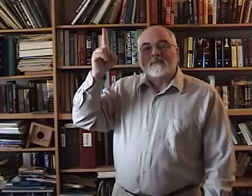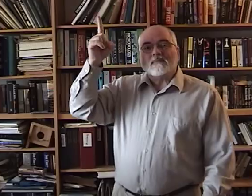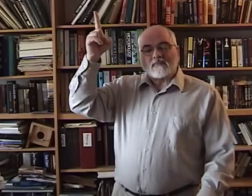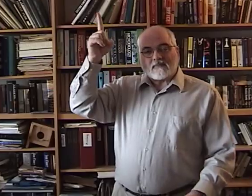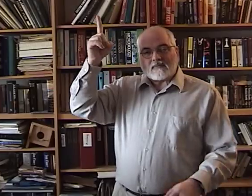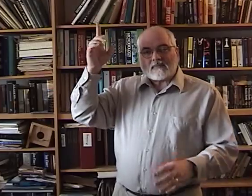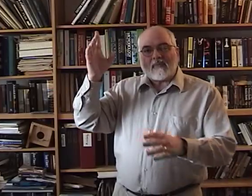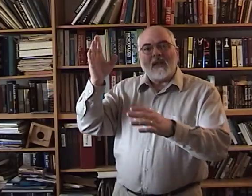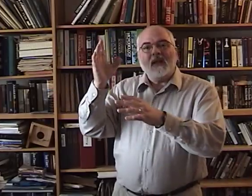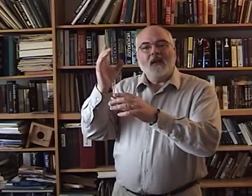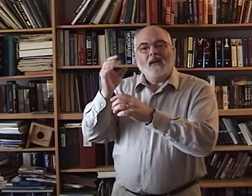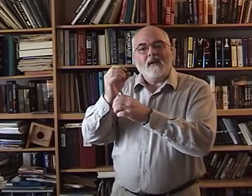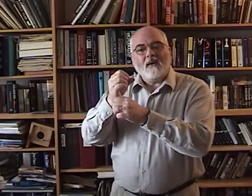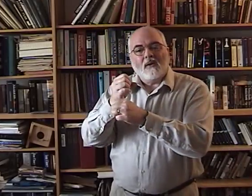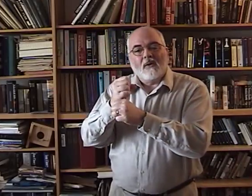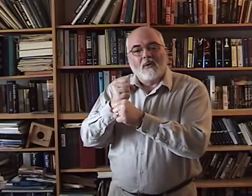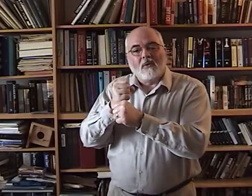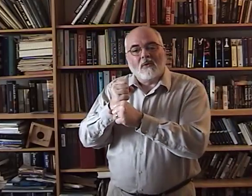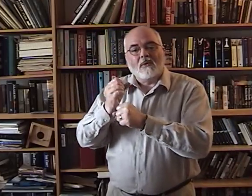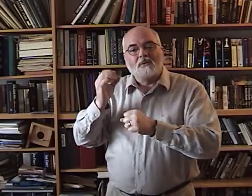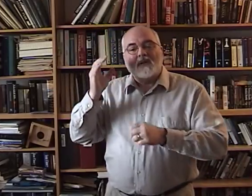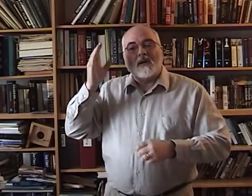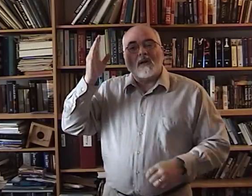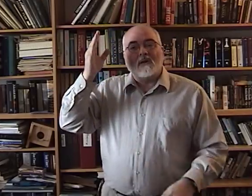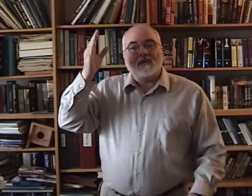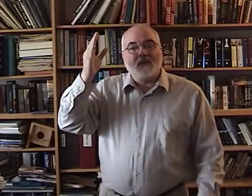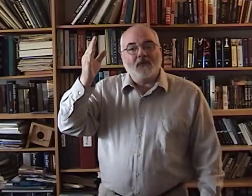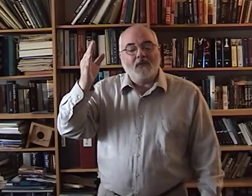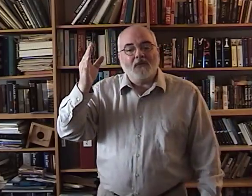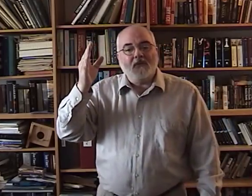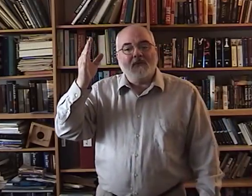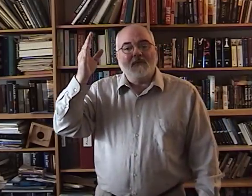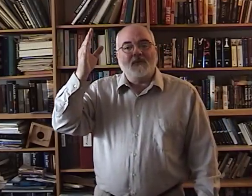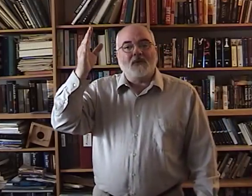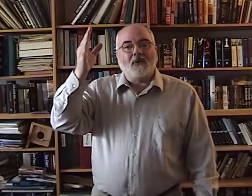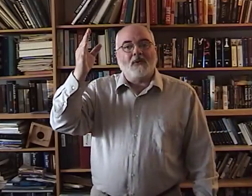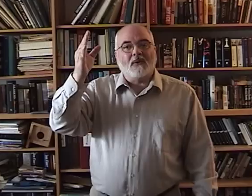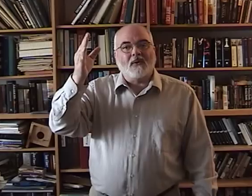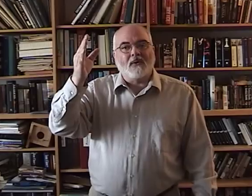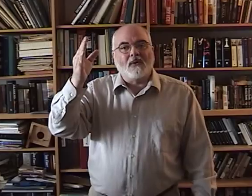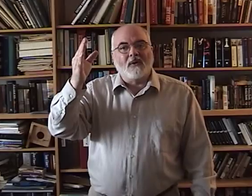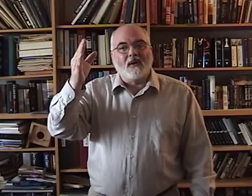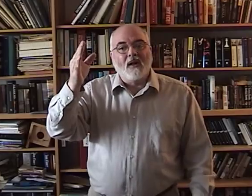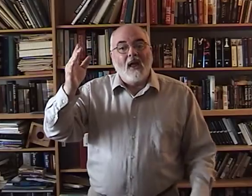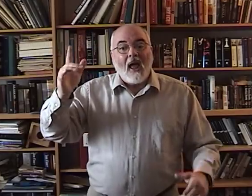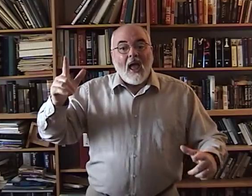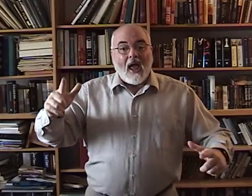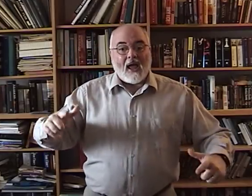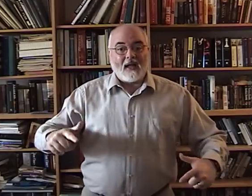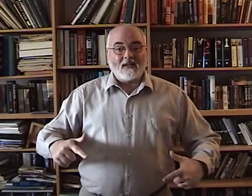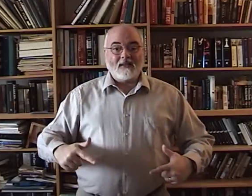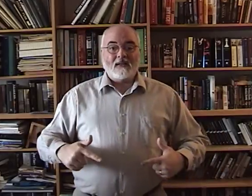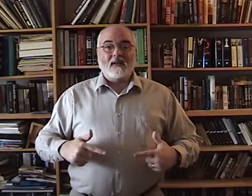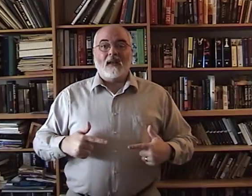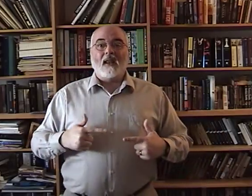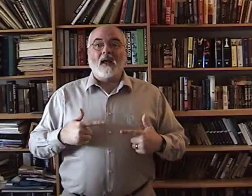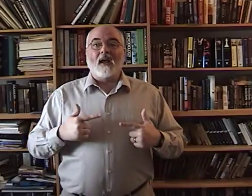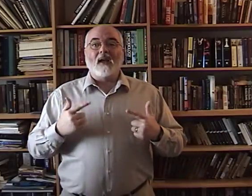he holds the future and life